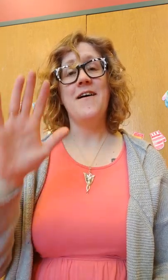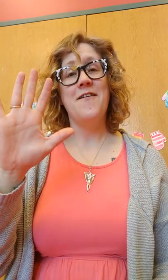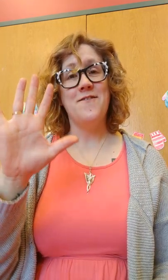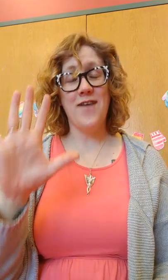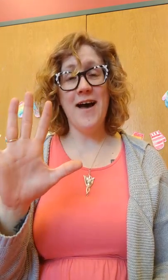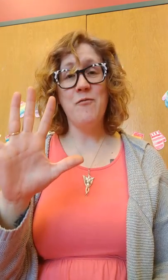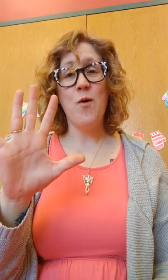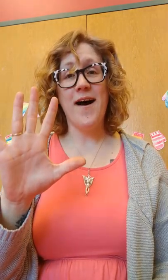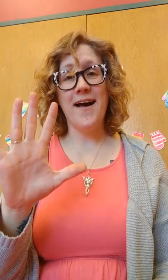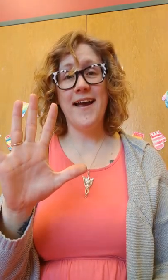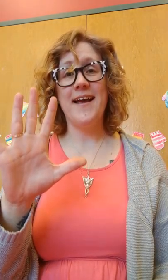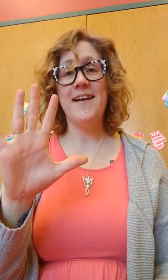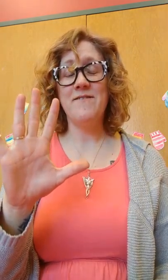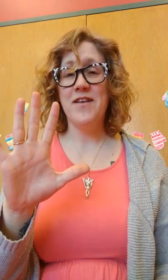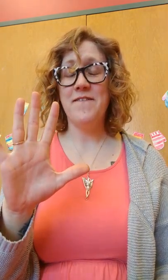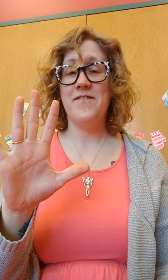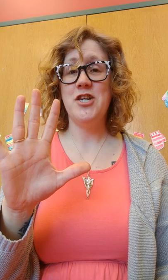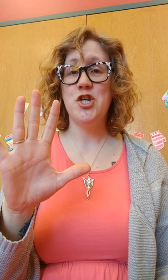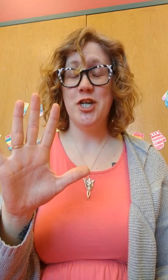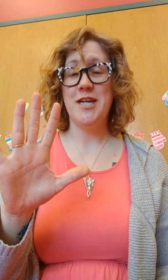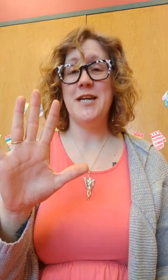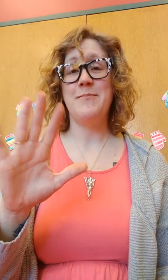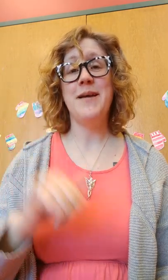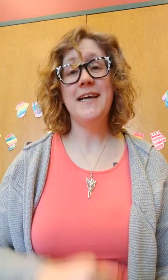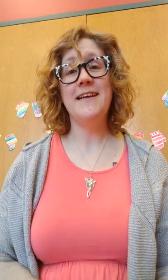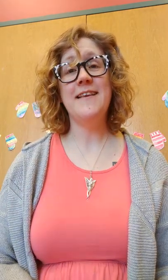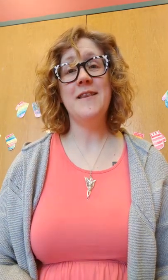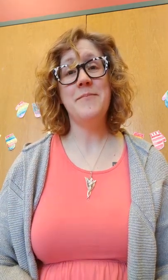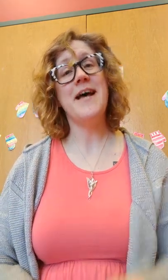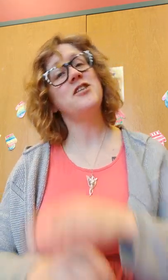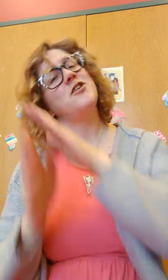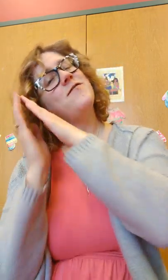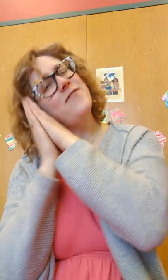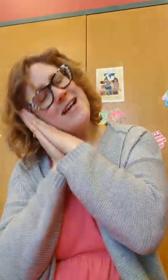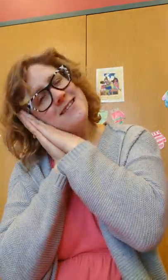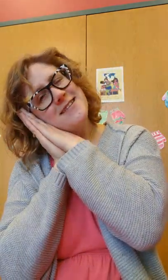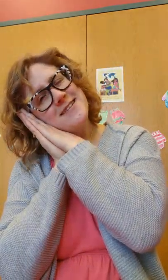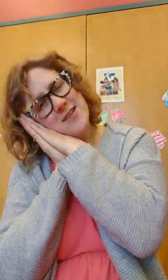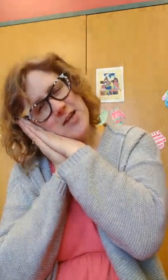Five white and fluffy sheep in the pasture fast asleep.